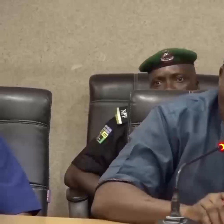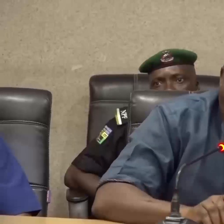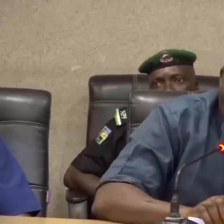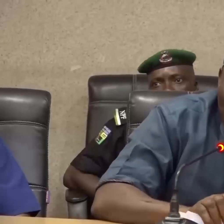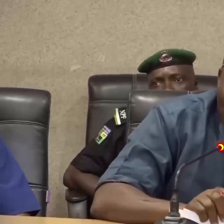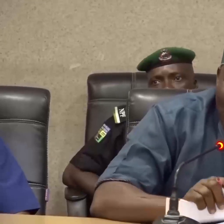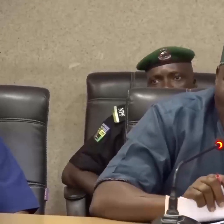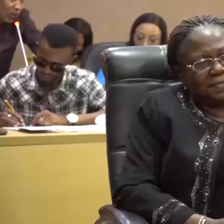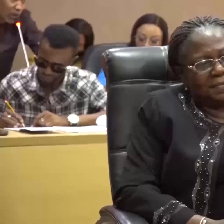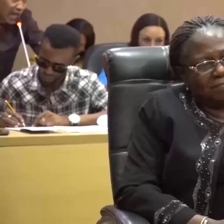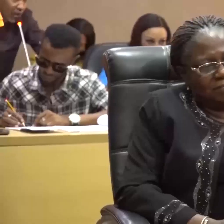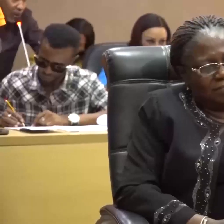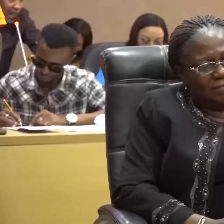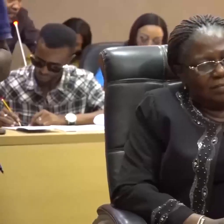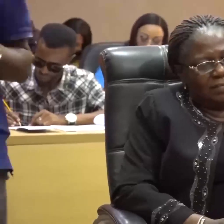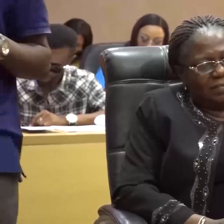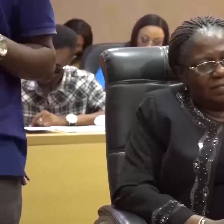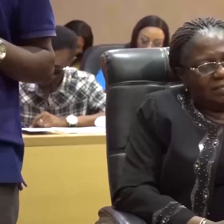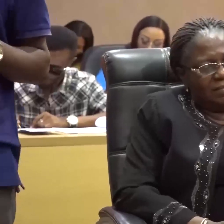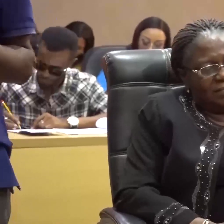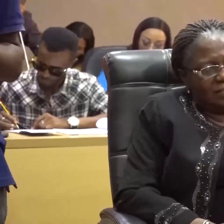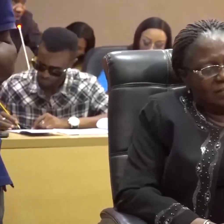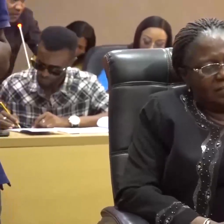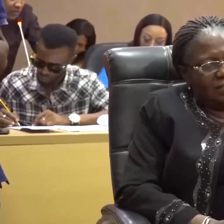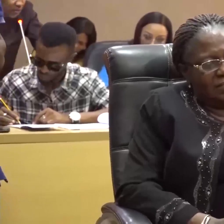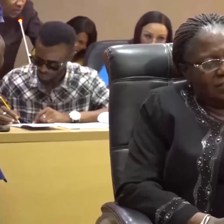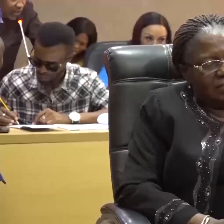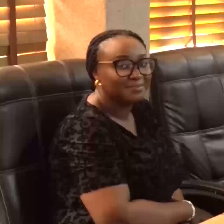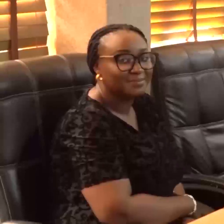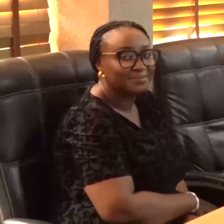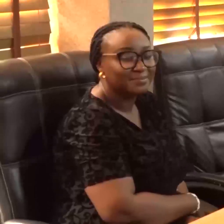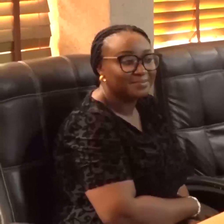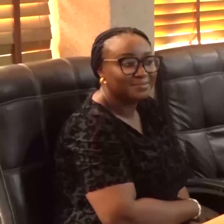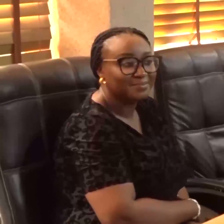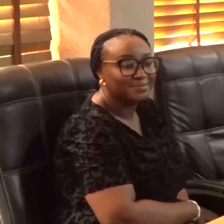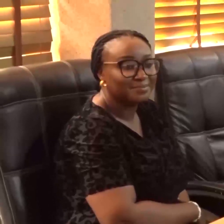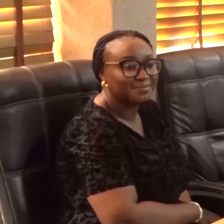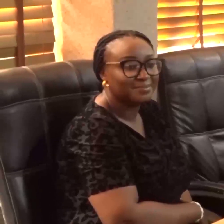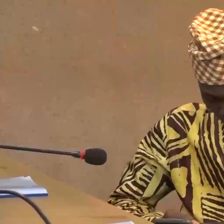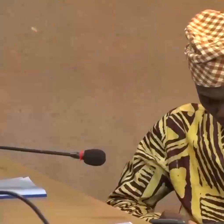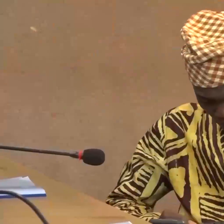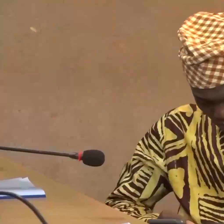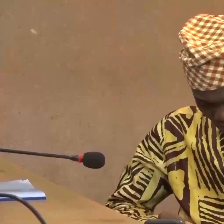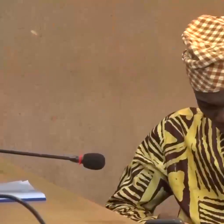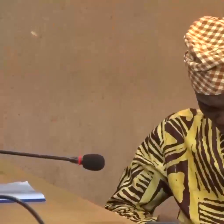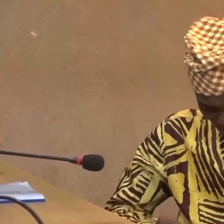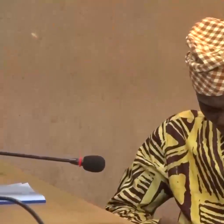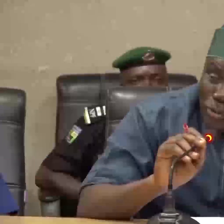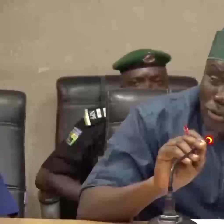Ogun State House of Assembly has screened the President's Ogun State Court of Appeal nominee forwarded to it by the